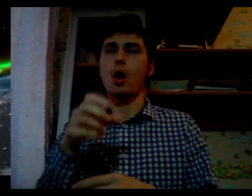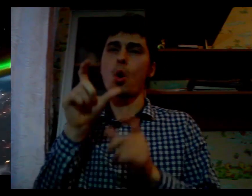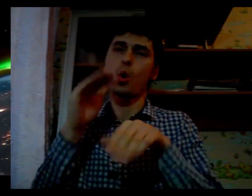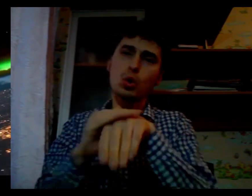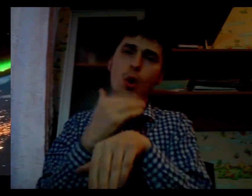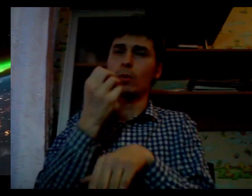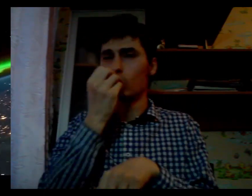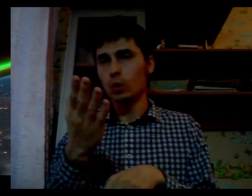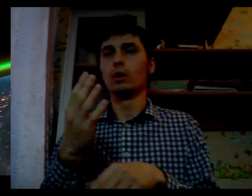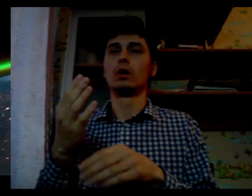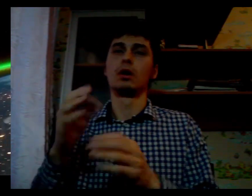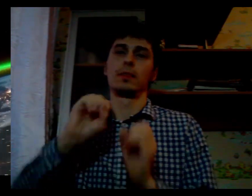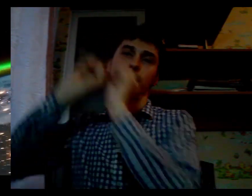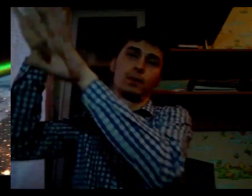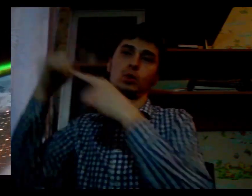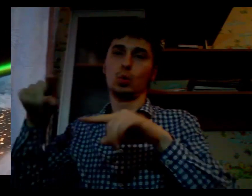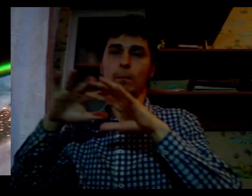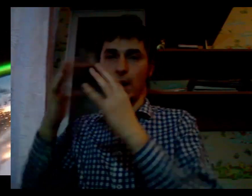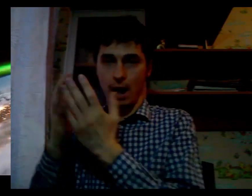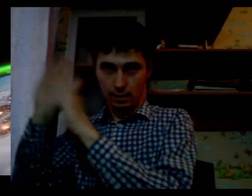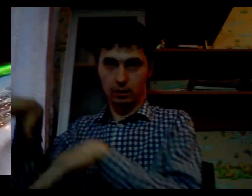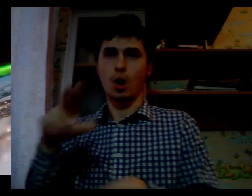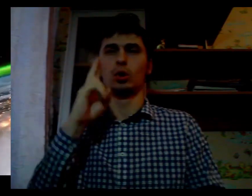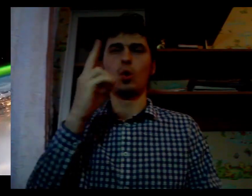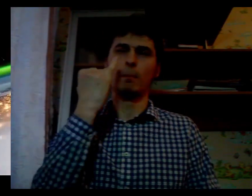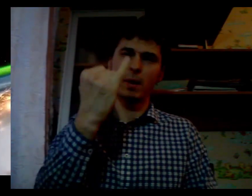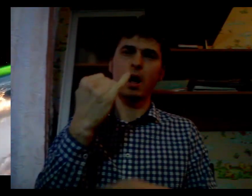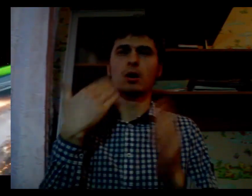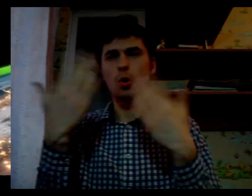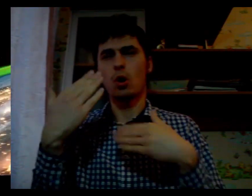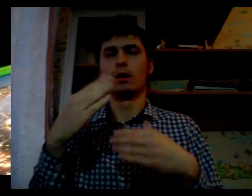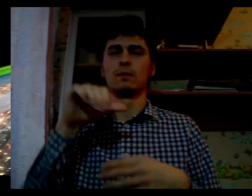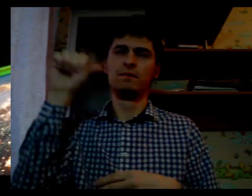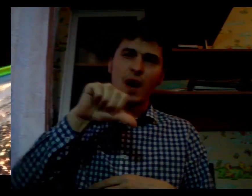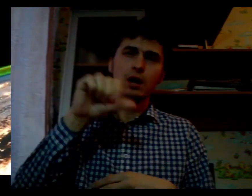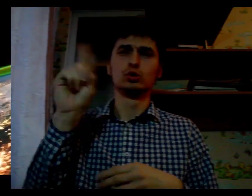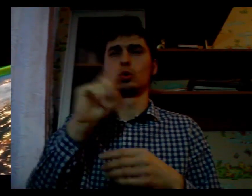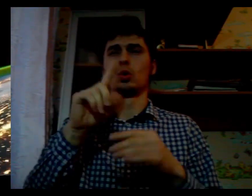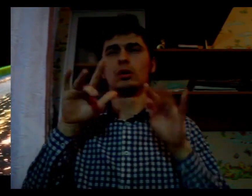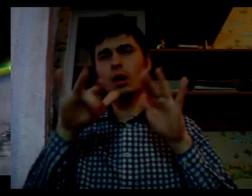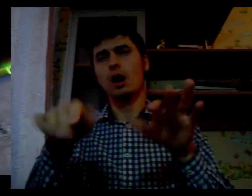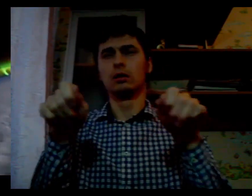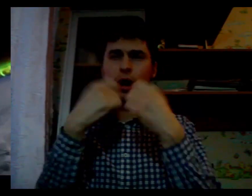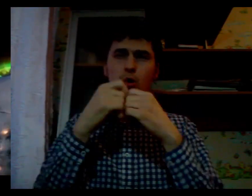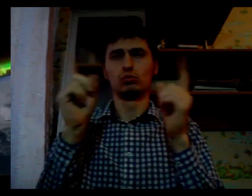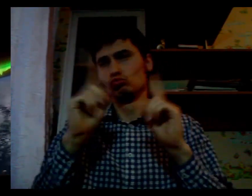Realizing this goal will require an intrapreneurial spirit, an a new generation of scientists